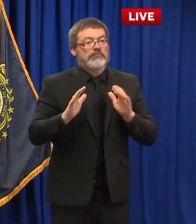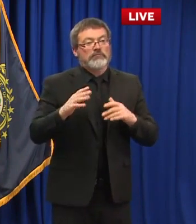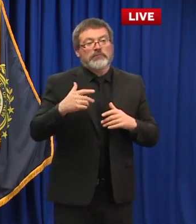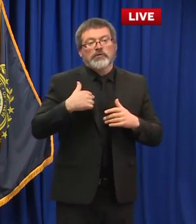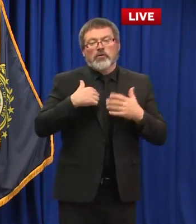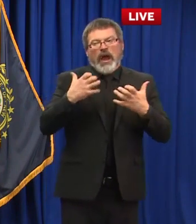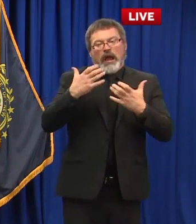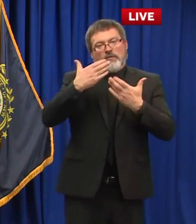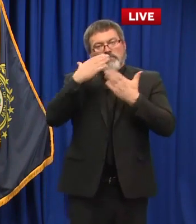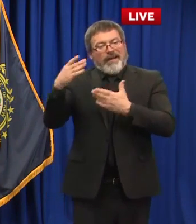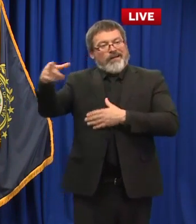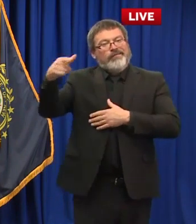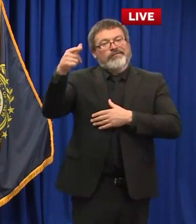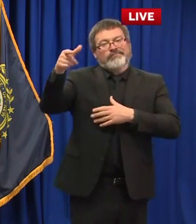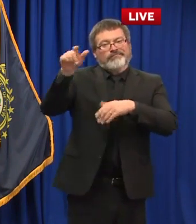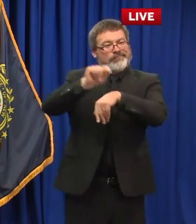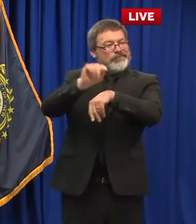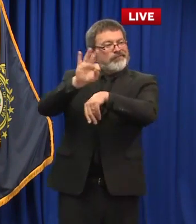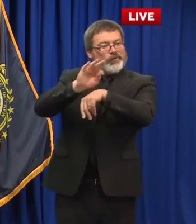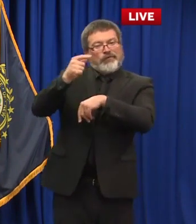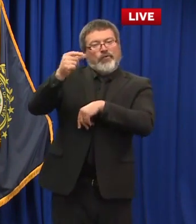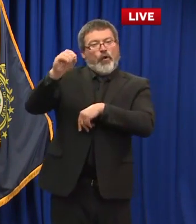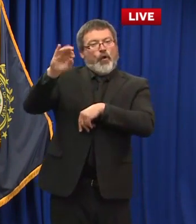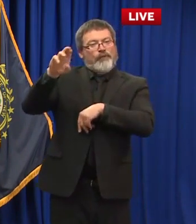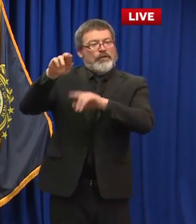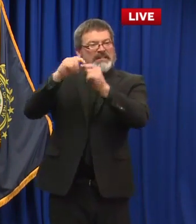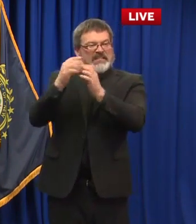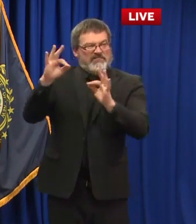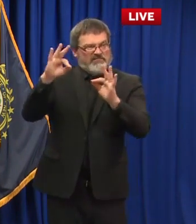With that, Commissioner, we'll turn it over for you for a public health update.